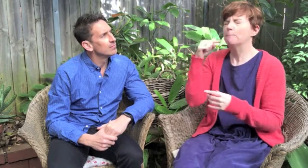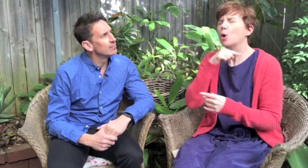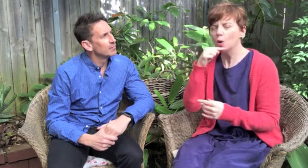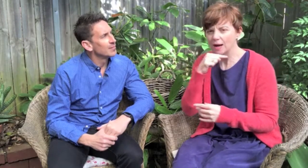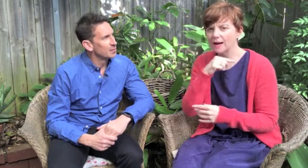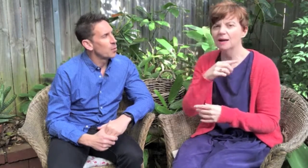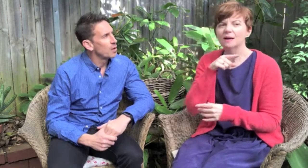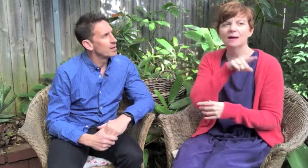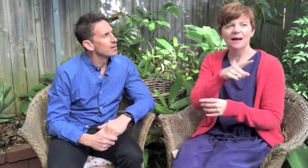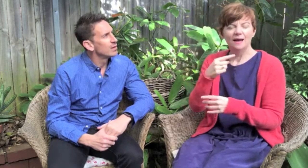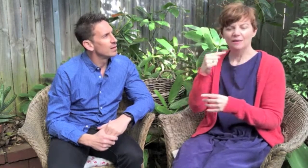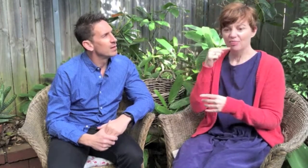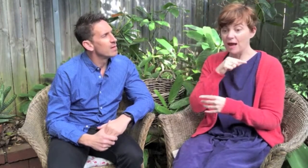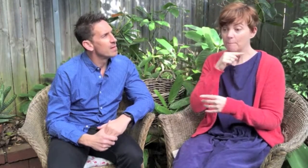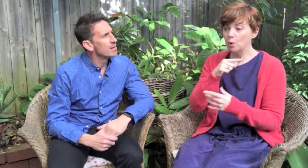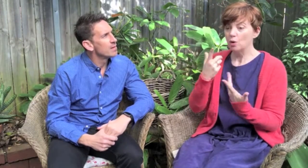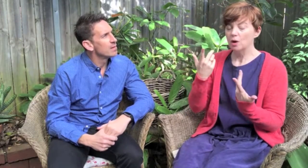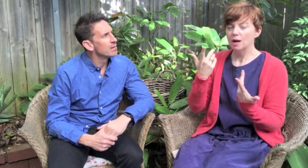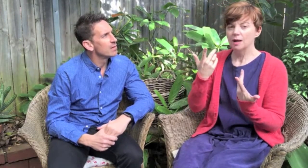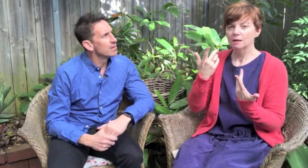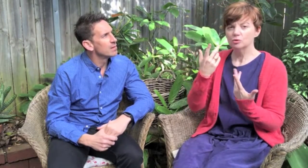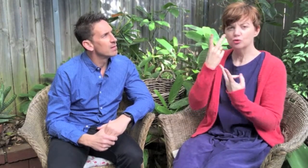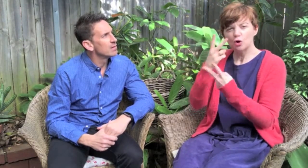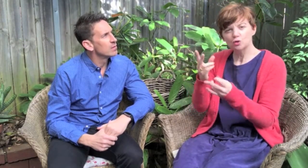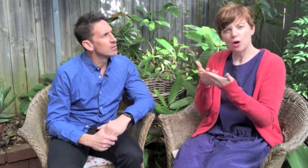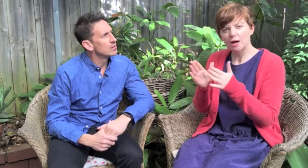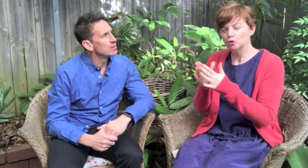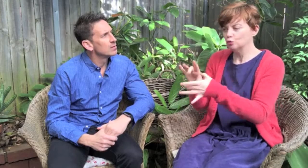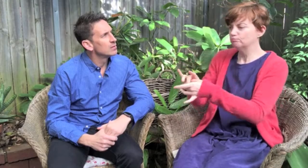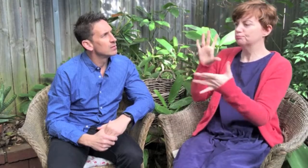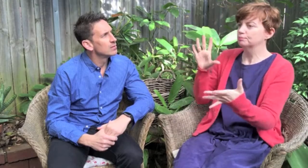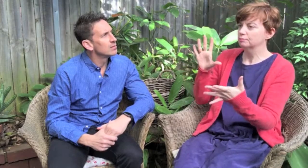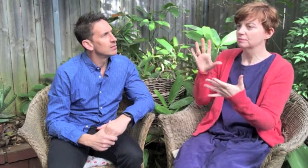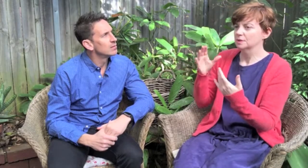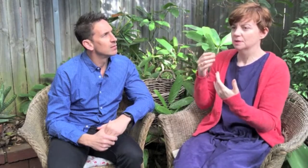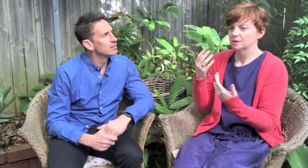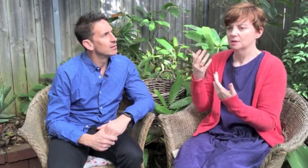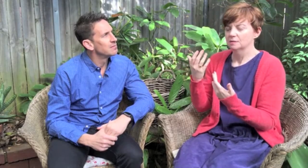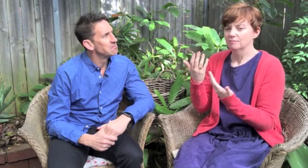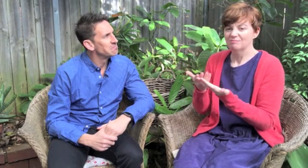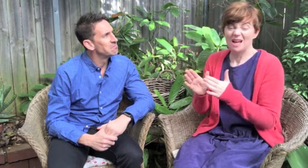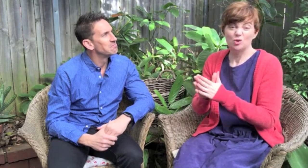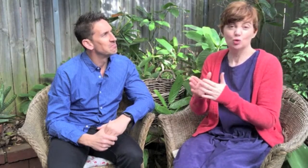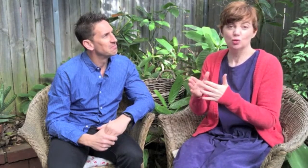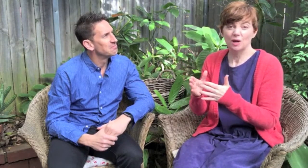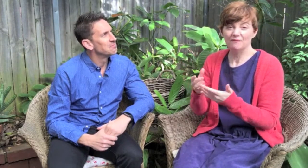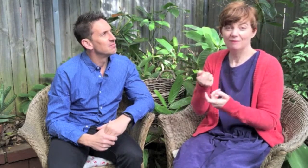boy who shows her, you know, just how to let go of her friend and